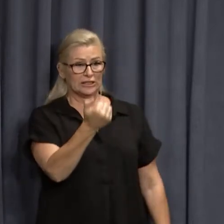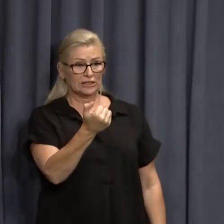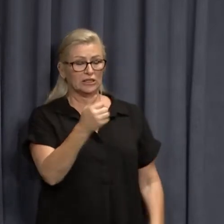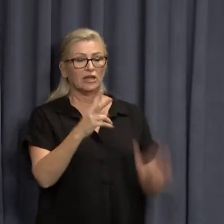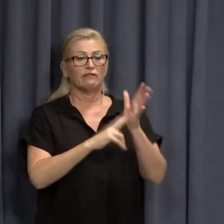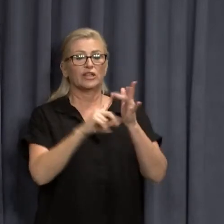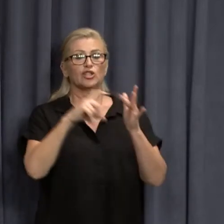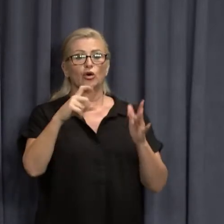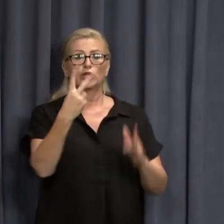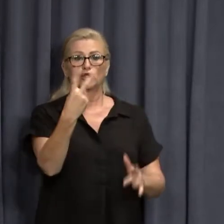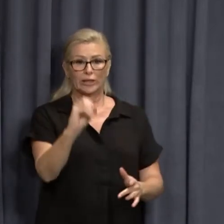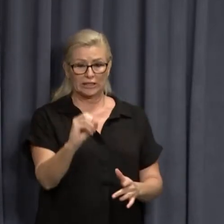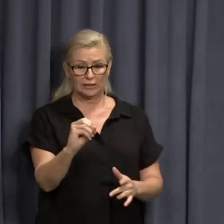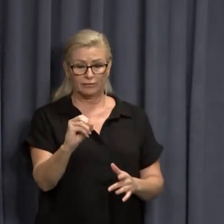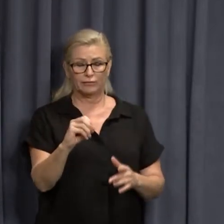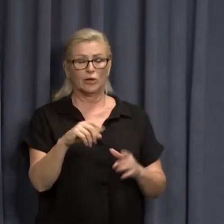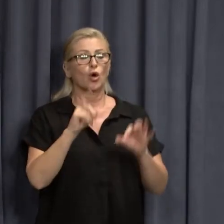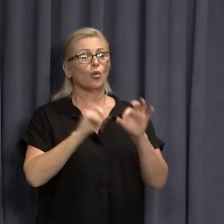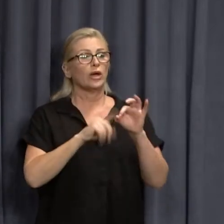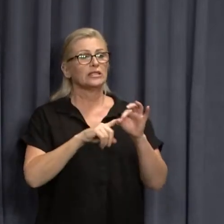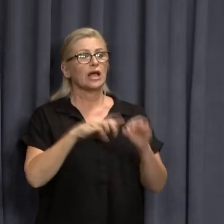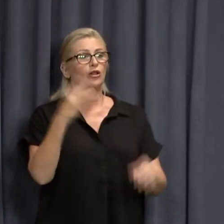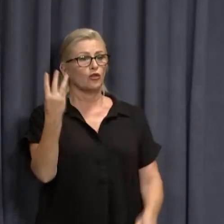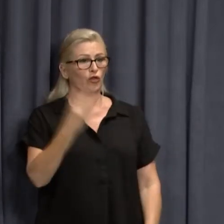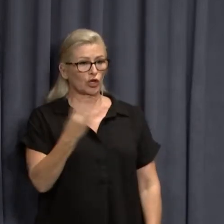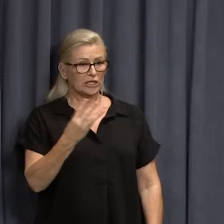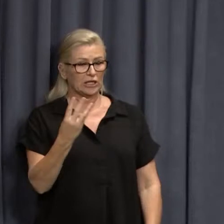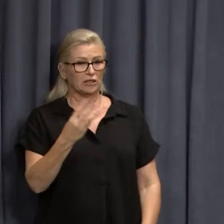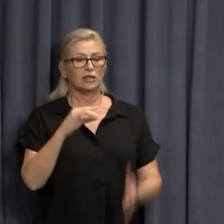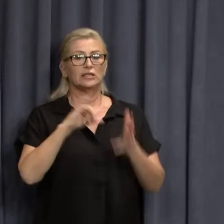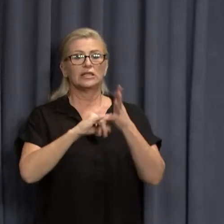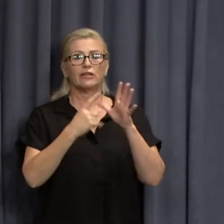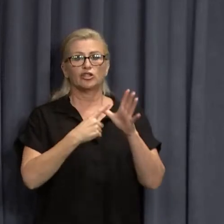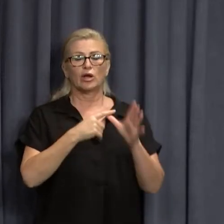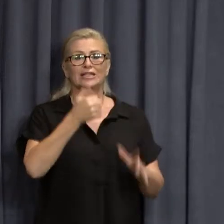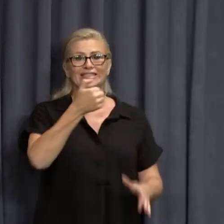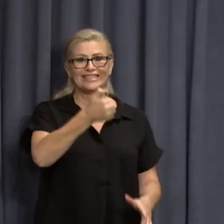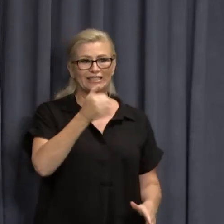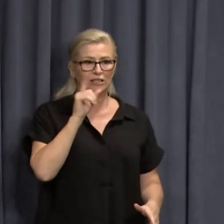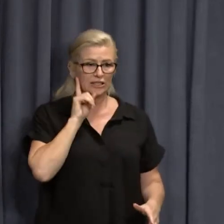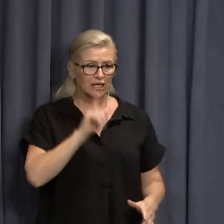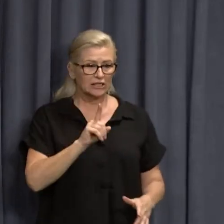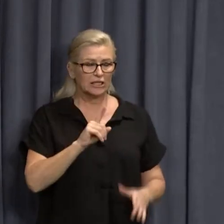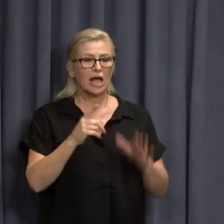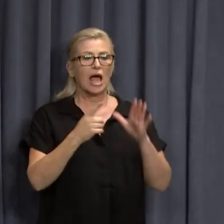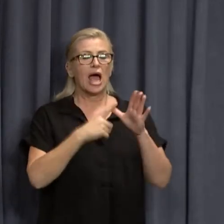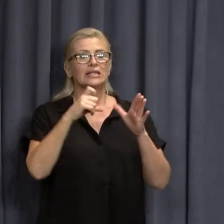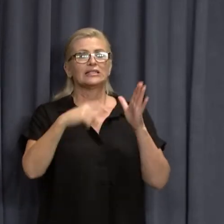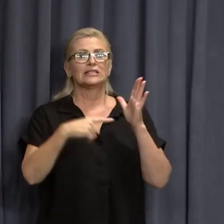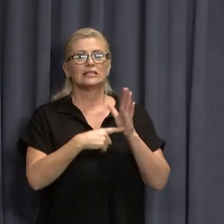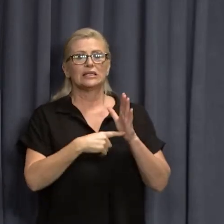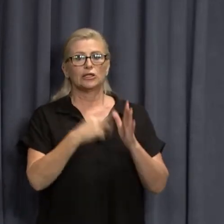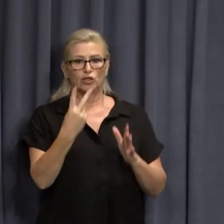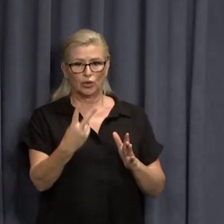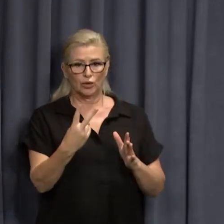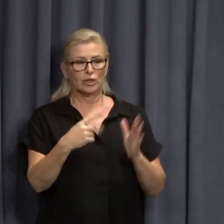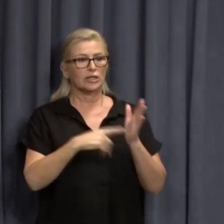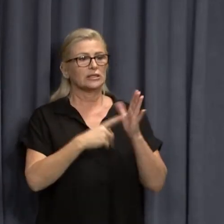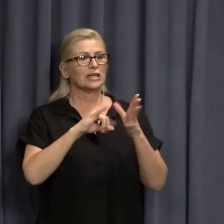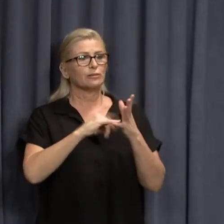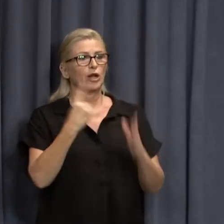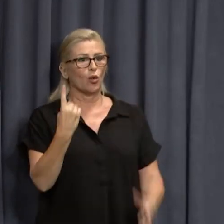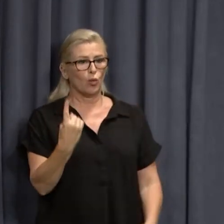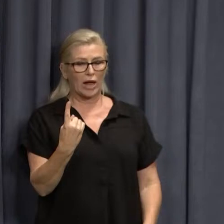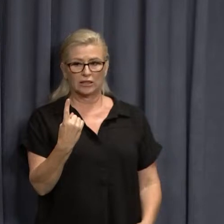Victoria 20, Queensland 13, South Australia was 6 yesterday, ACT 2, Tasmania